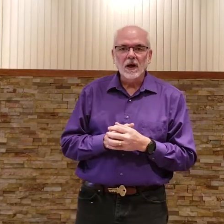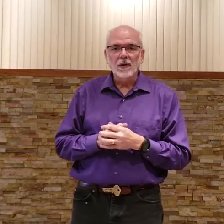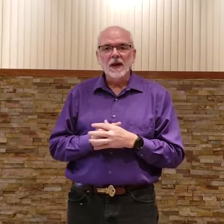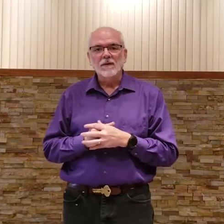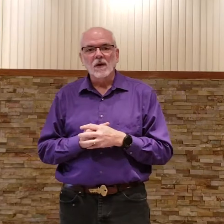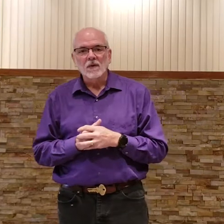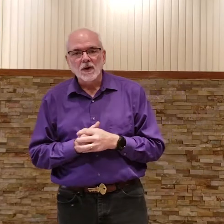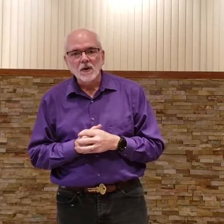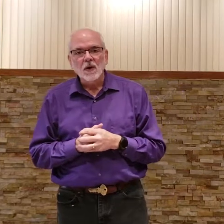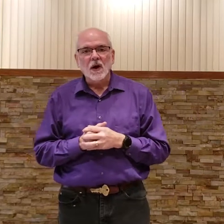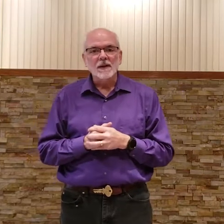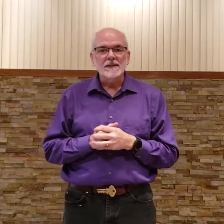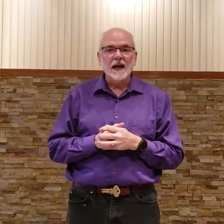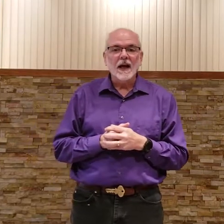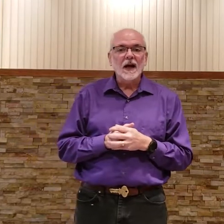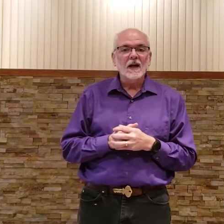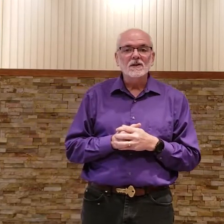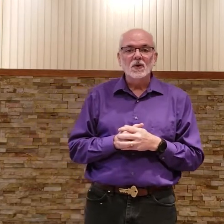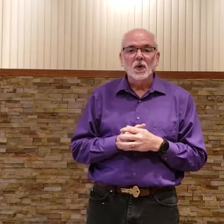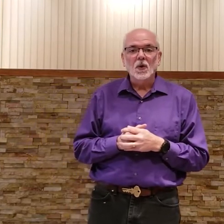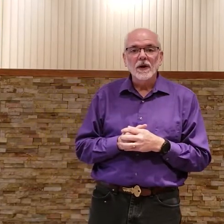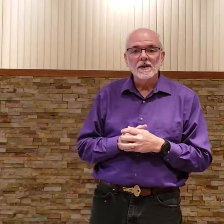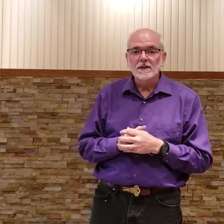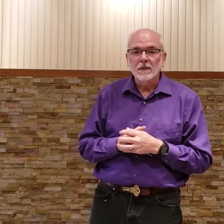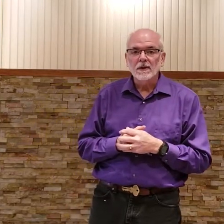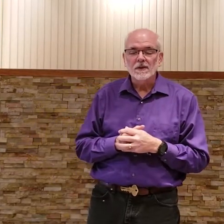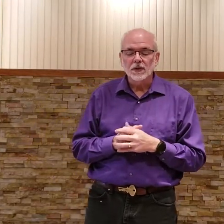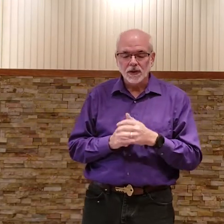go. Without further ado, on Zion's glorious summit stood.